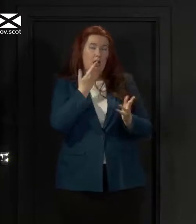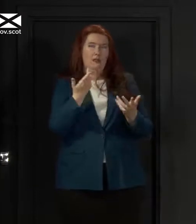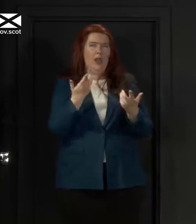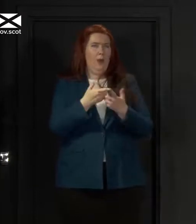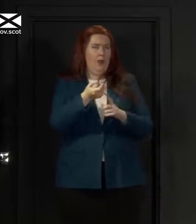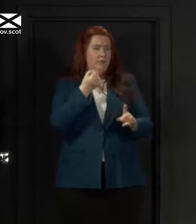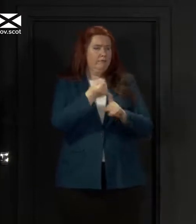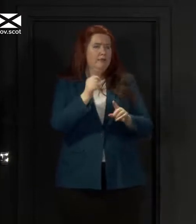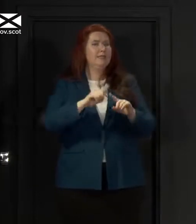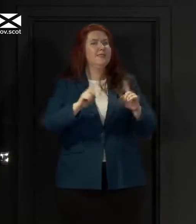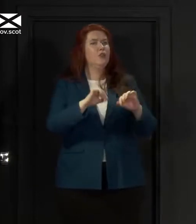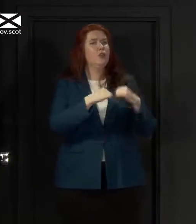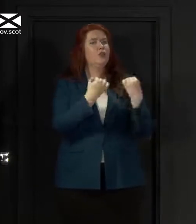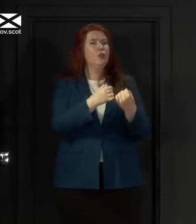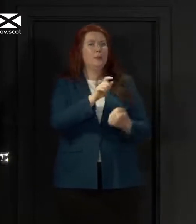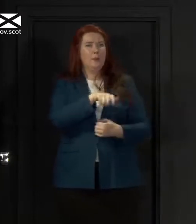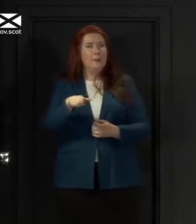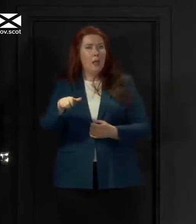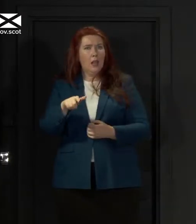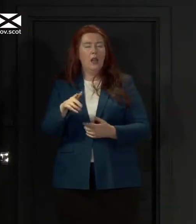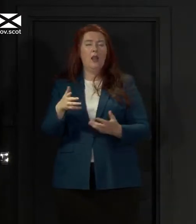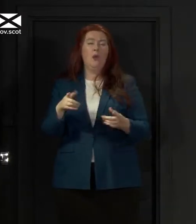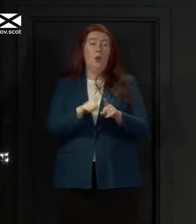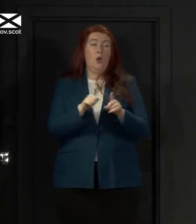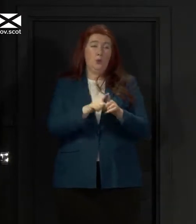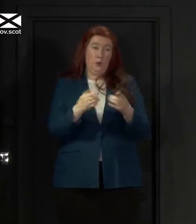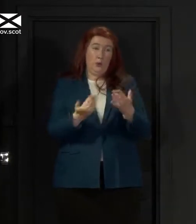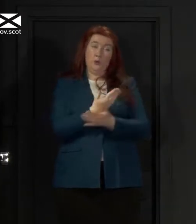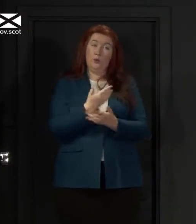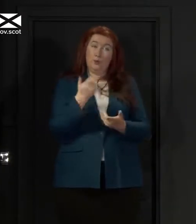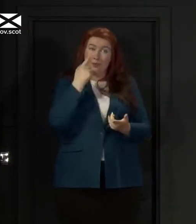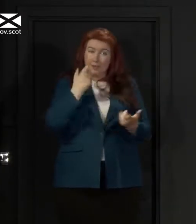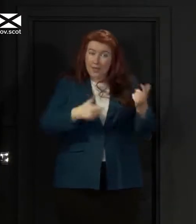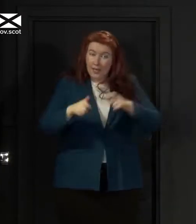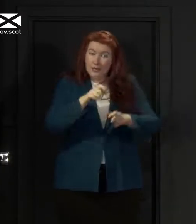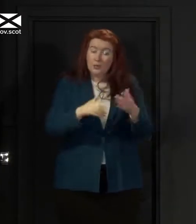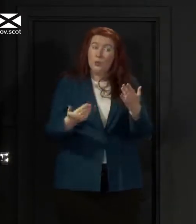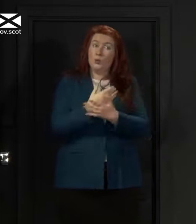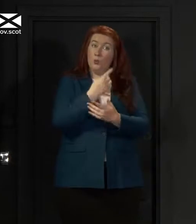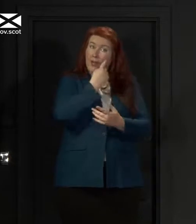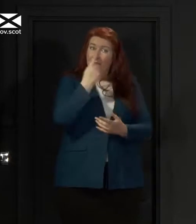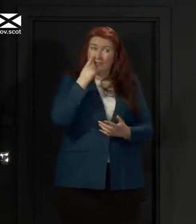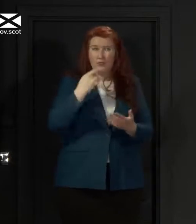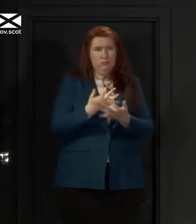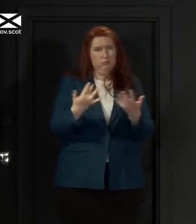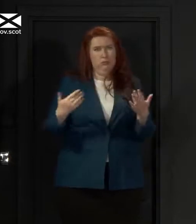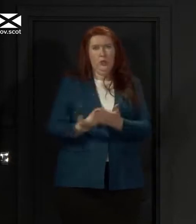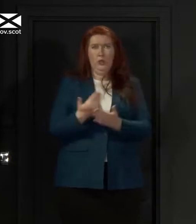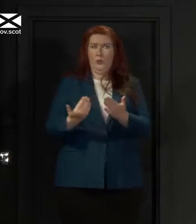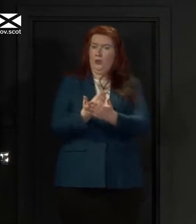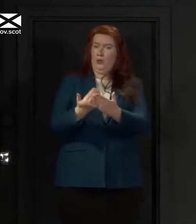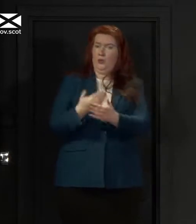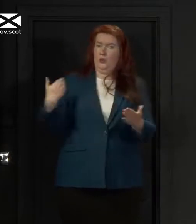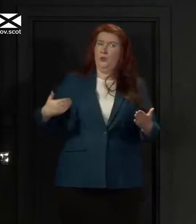people and the emerging science and evidence that comes forward as it has done since the outset of this new virus